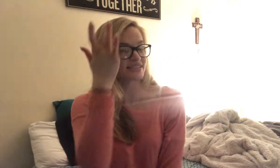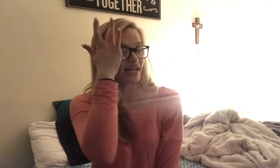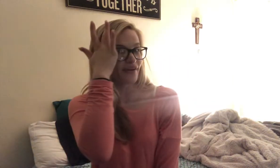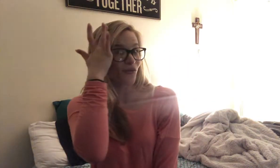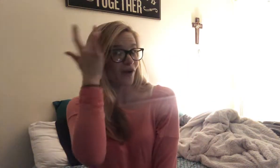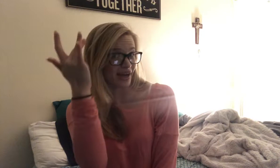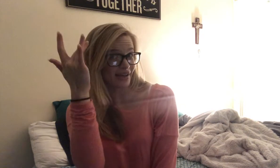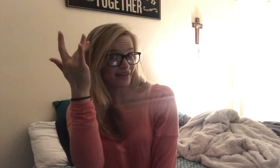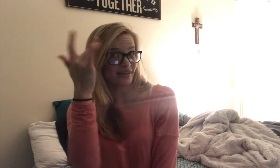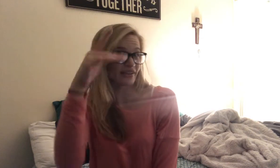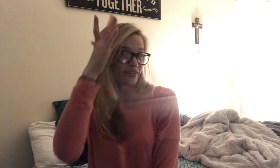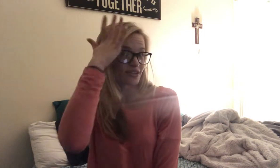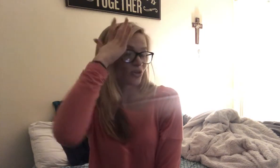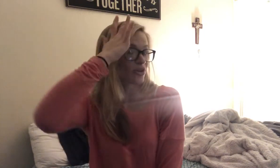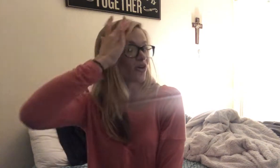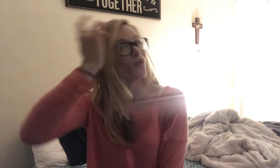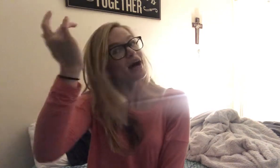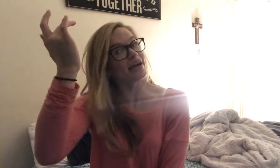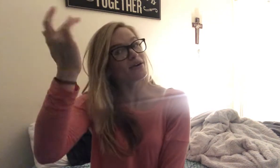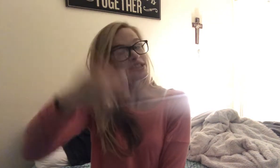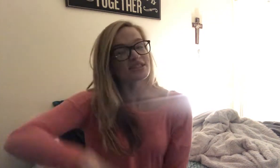signed why. Like the rhetorical why question.